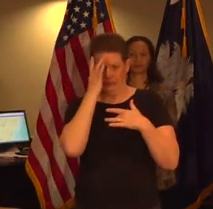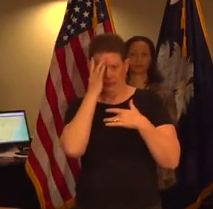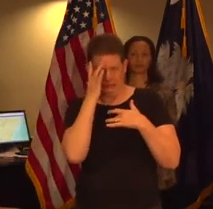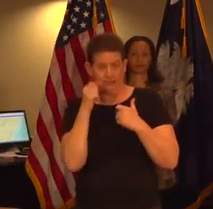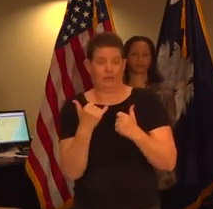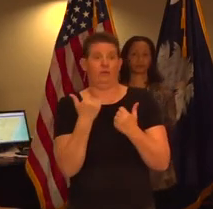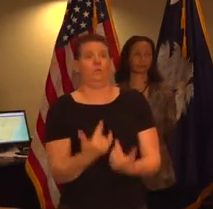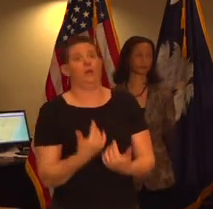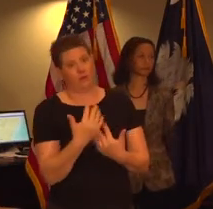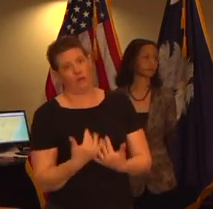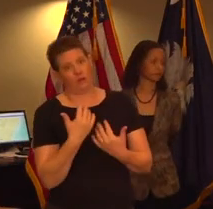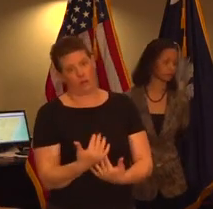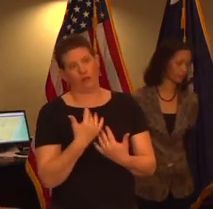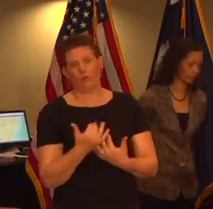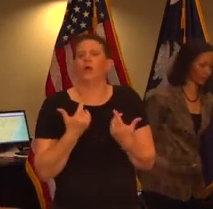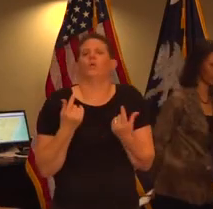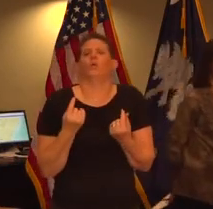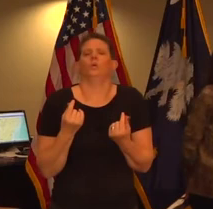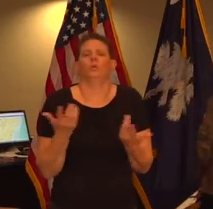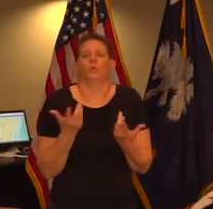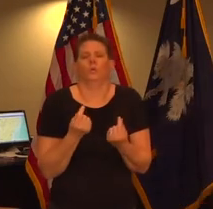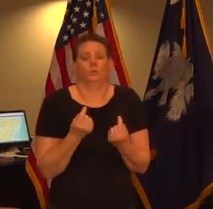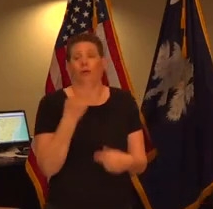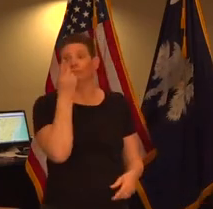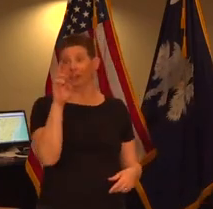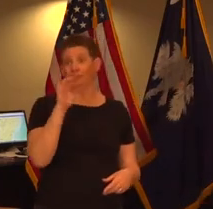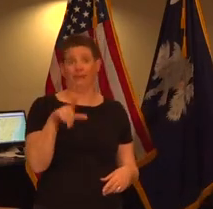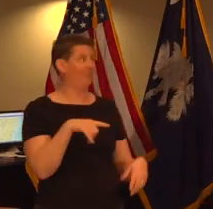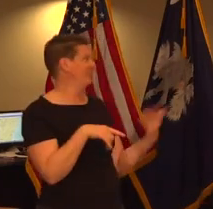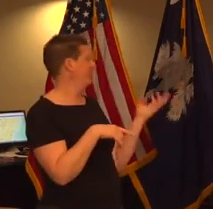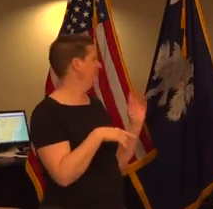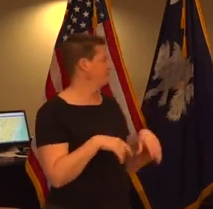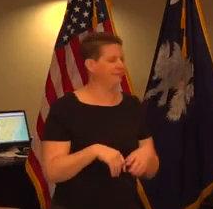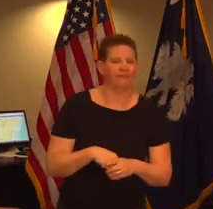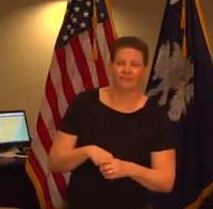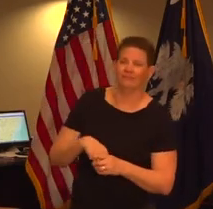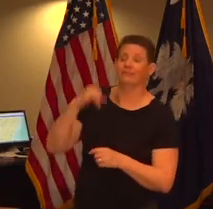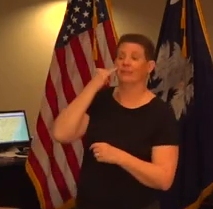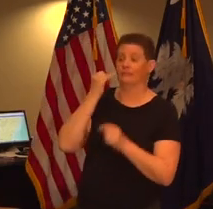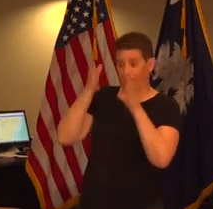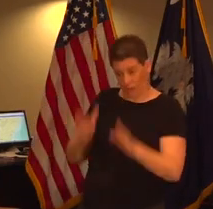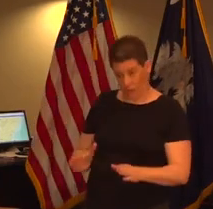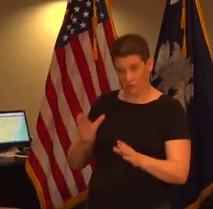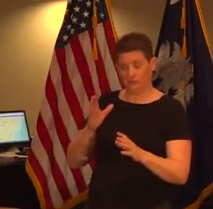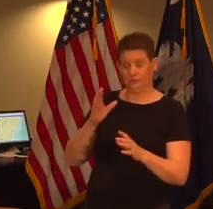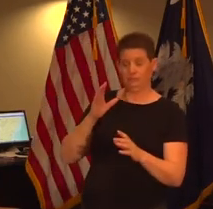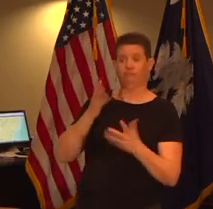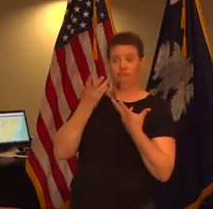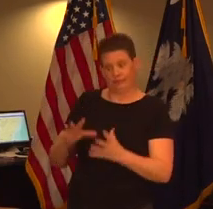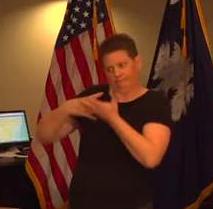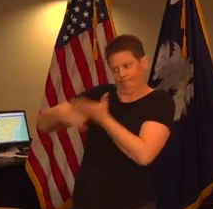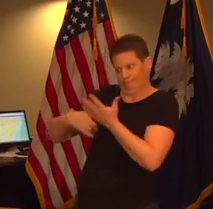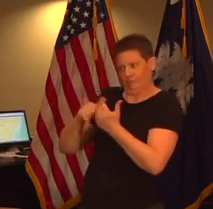when they're waiting for the results to combat winters dr bill um if a health care provider has decided that a test is